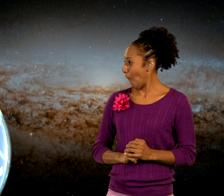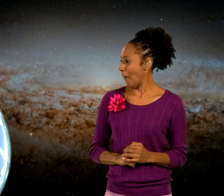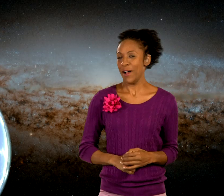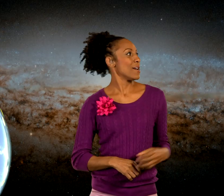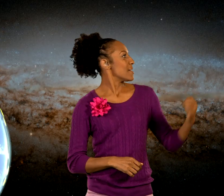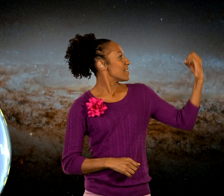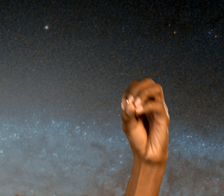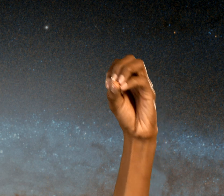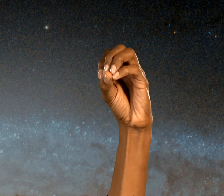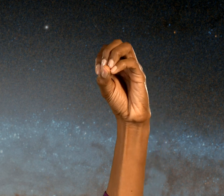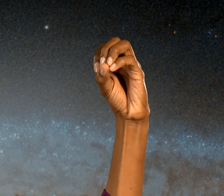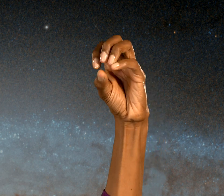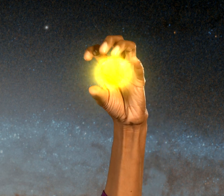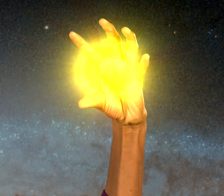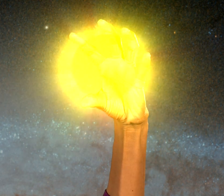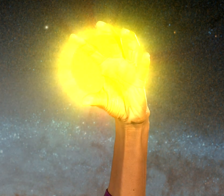Let it dance around the sun